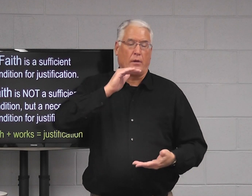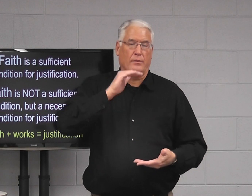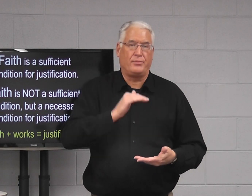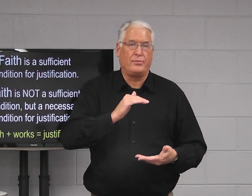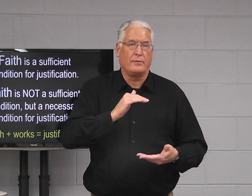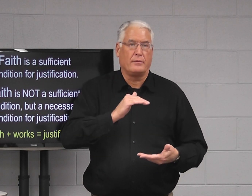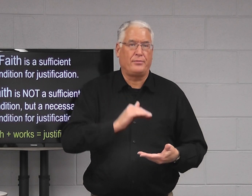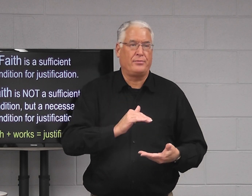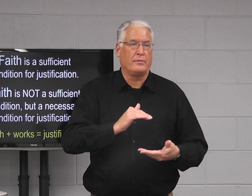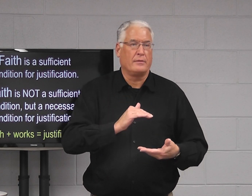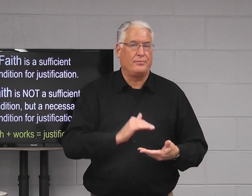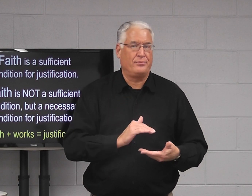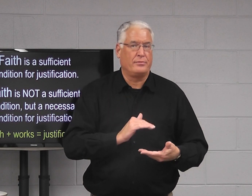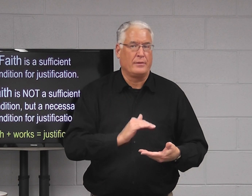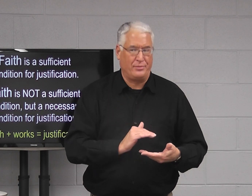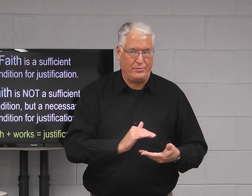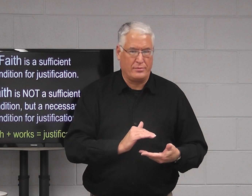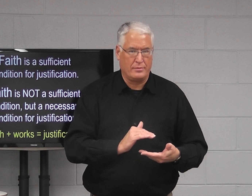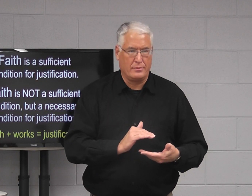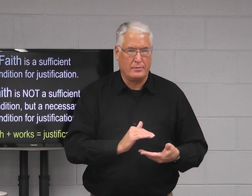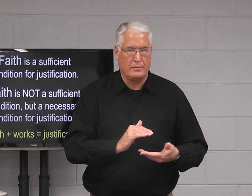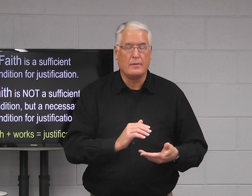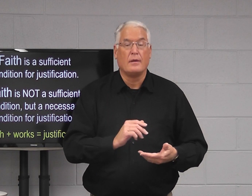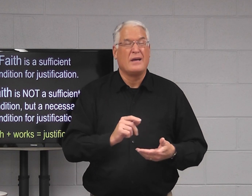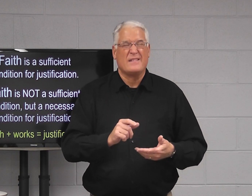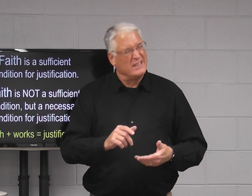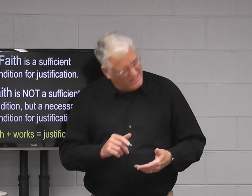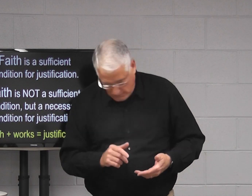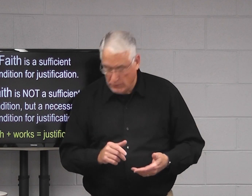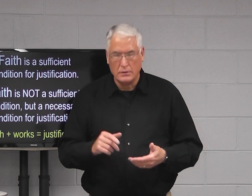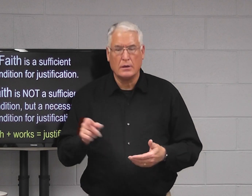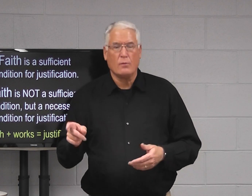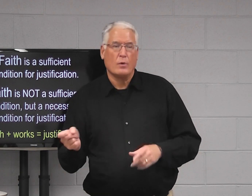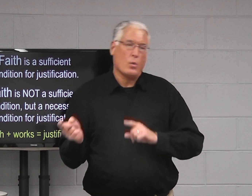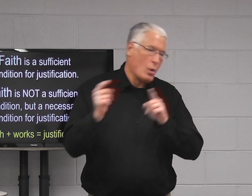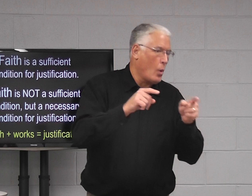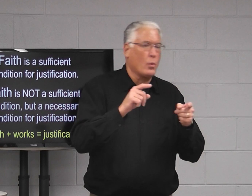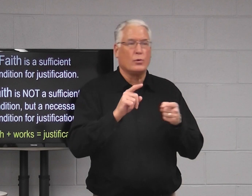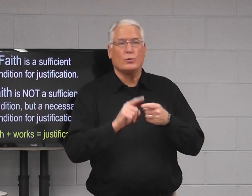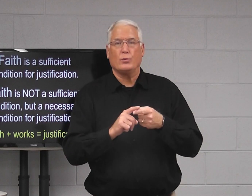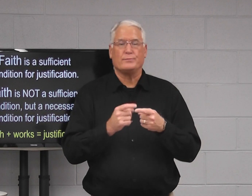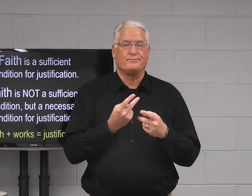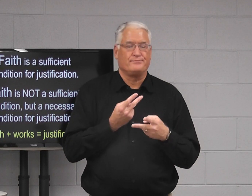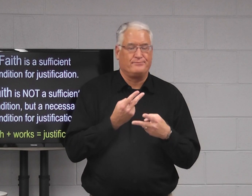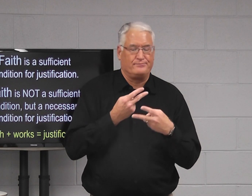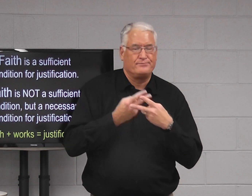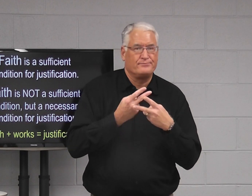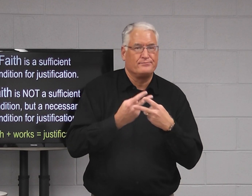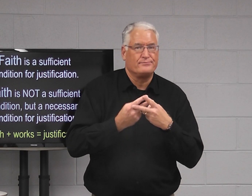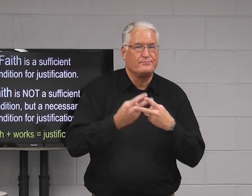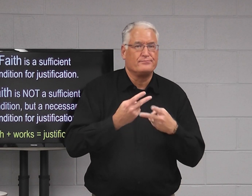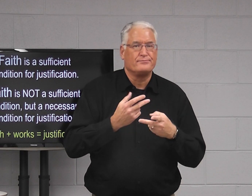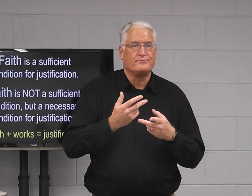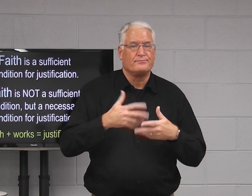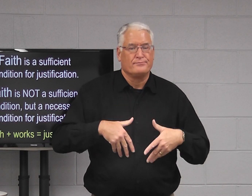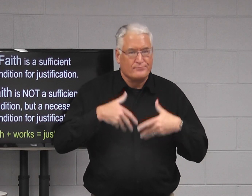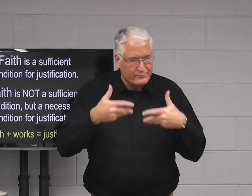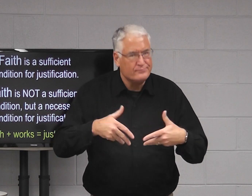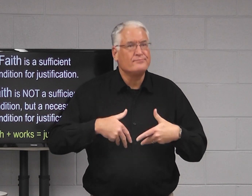away into sin, that justification reduces. And then you have to go to confession.